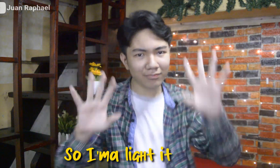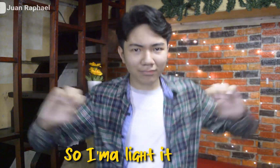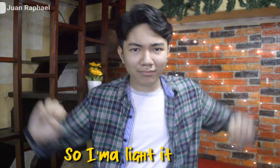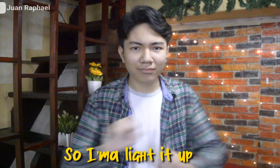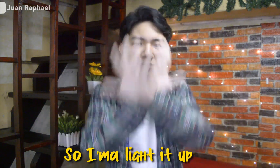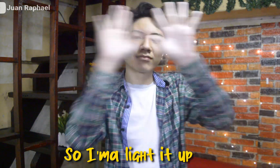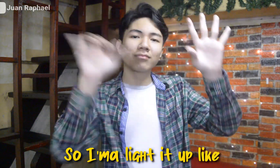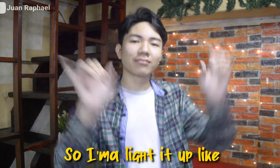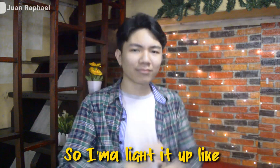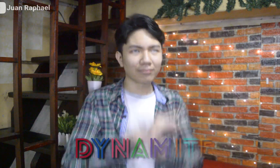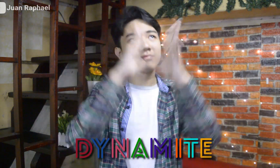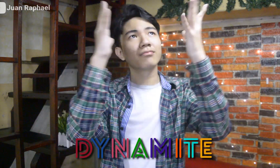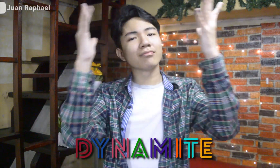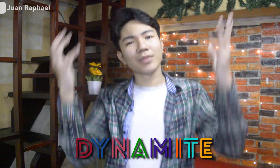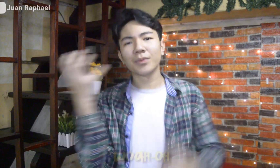it all looks like the night